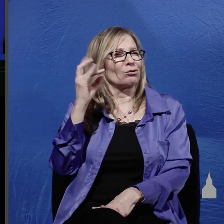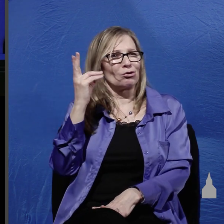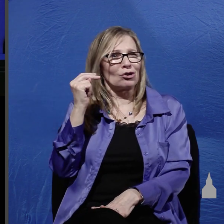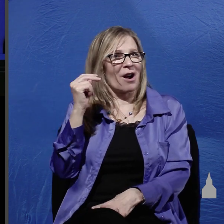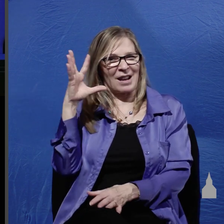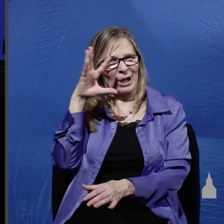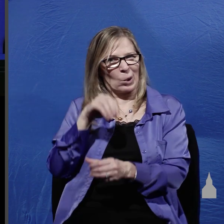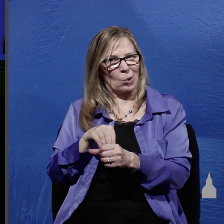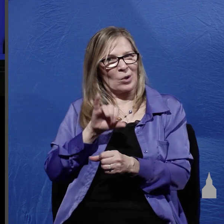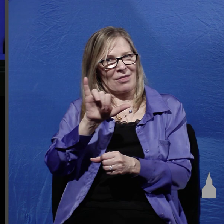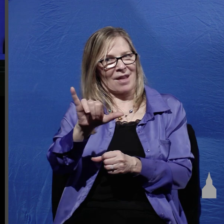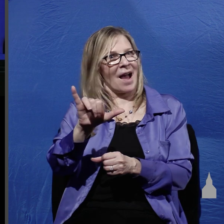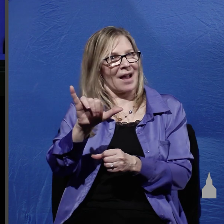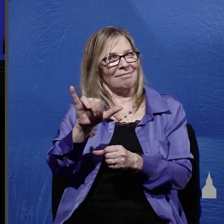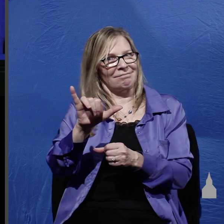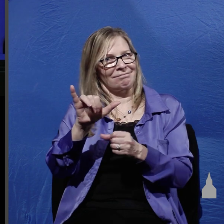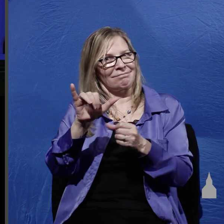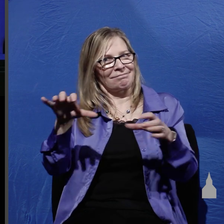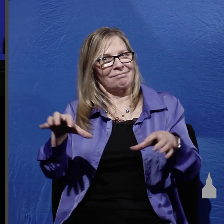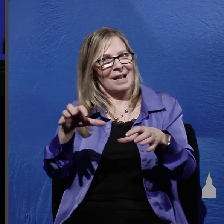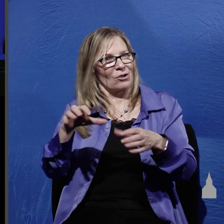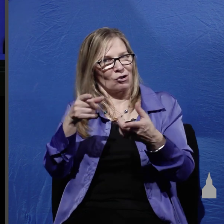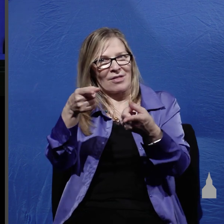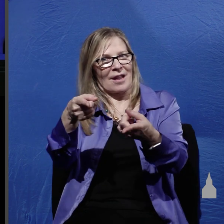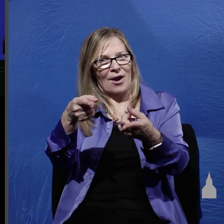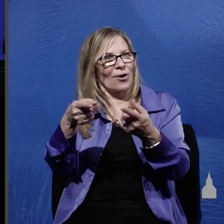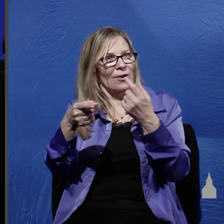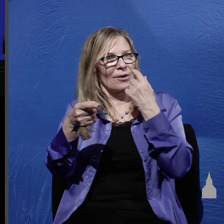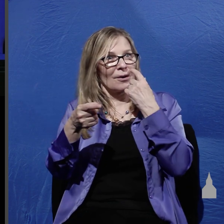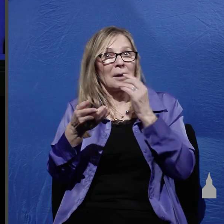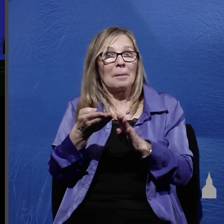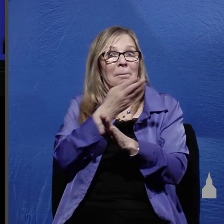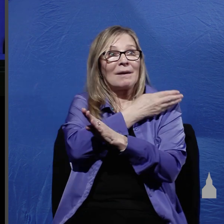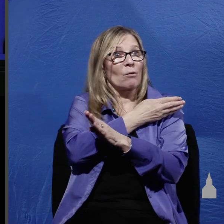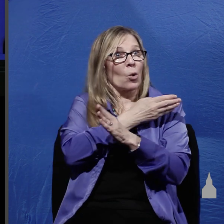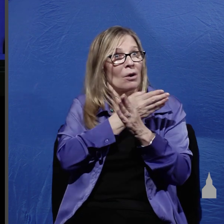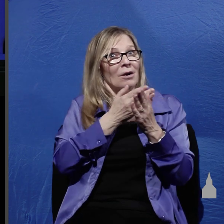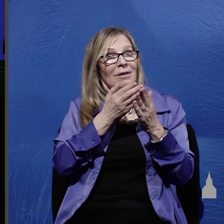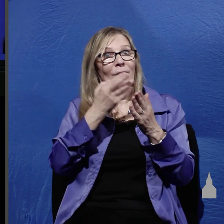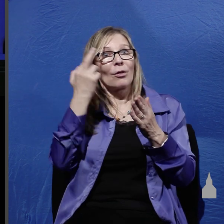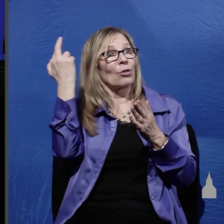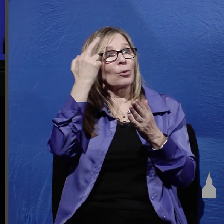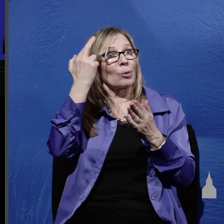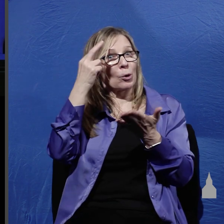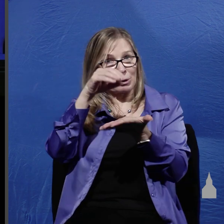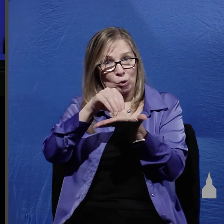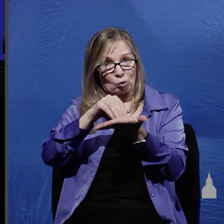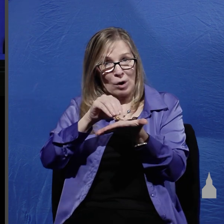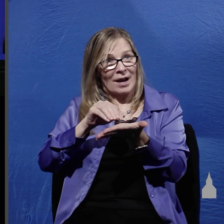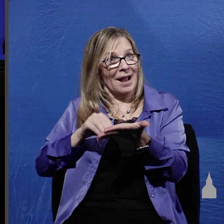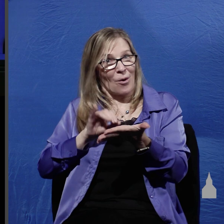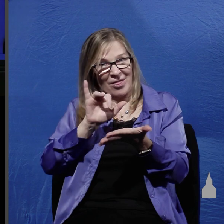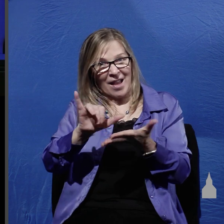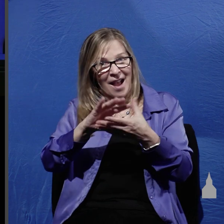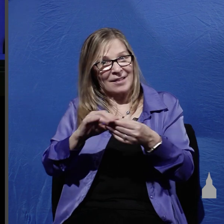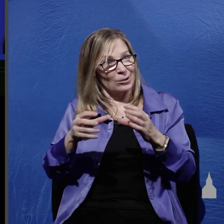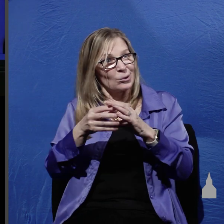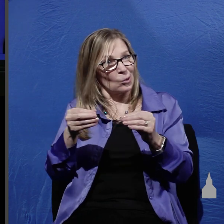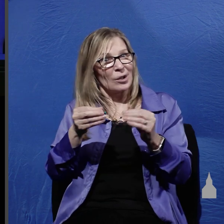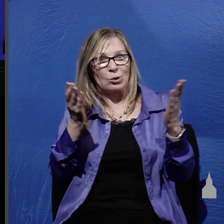this incident in his gospel account as he said earlier in order to convince you in order to convince me his readers that Jesus Christ